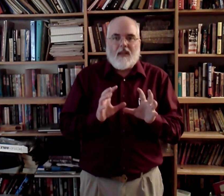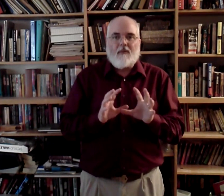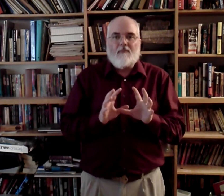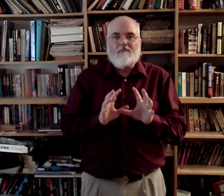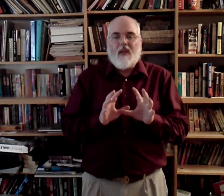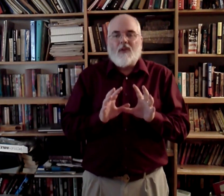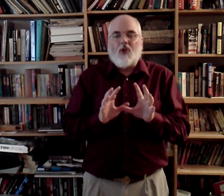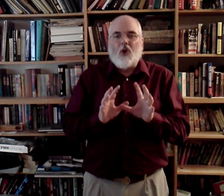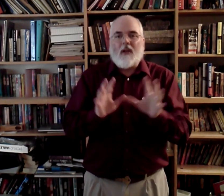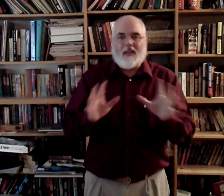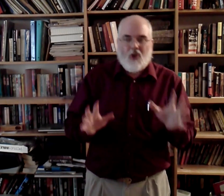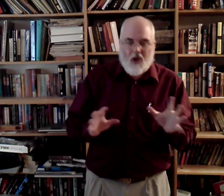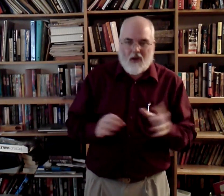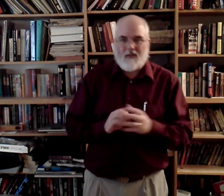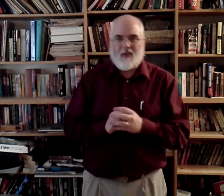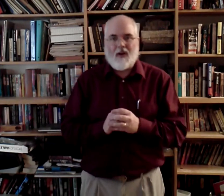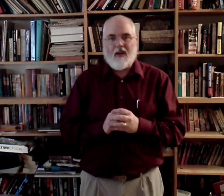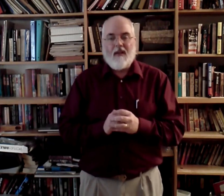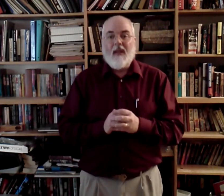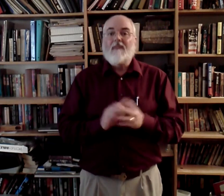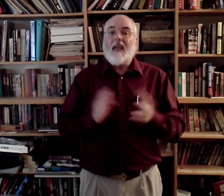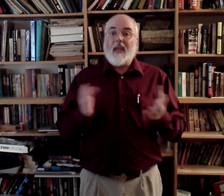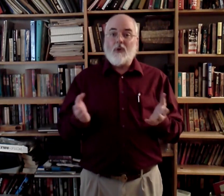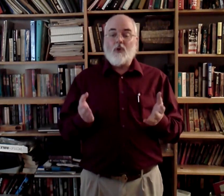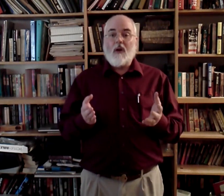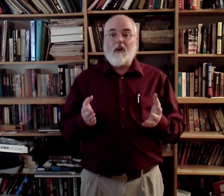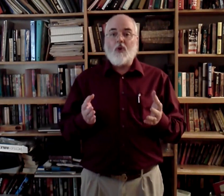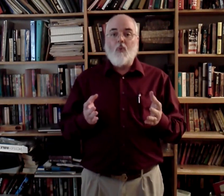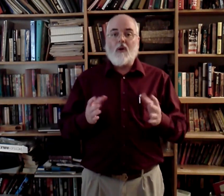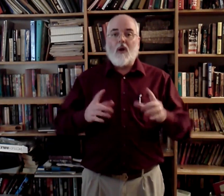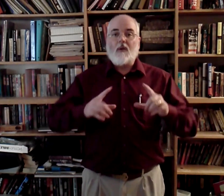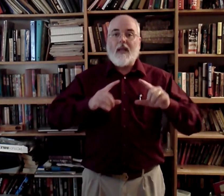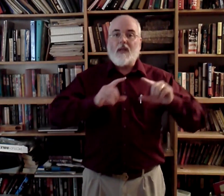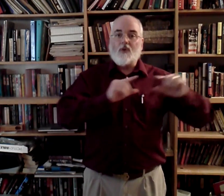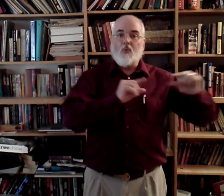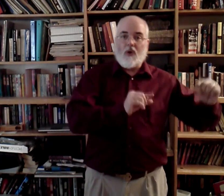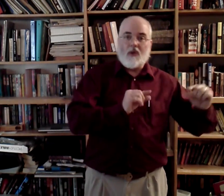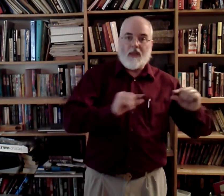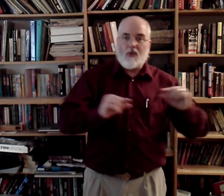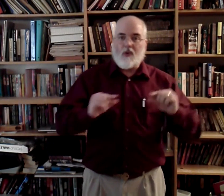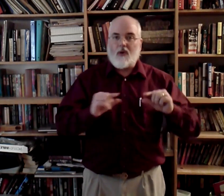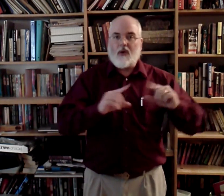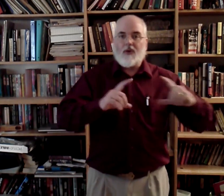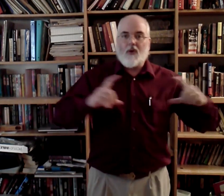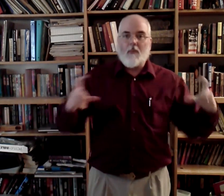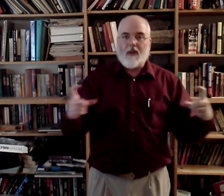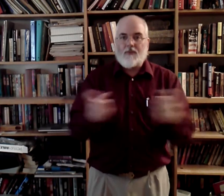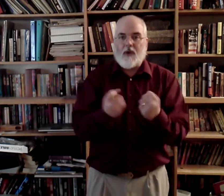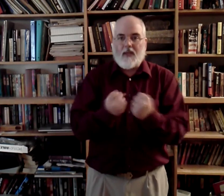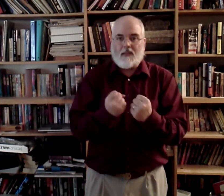thing to look like a song, all right? Here is where you work on taking those words that you learn and turn them into phrases,